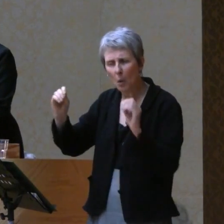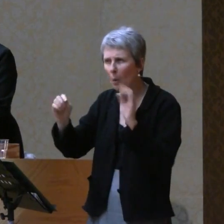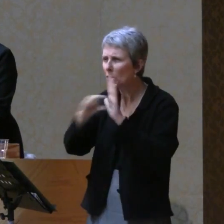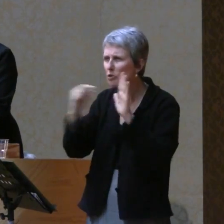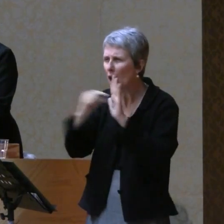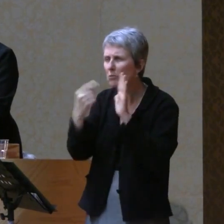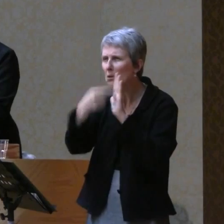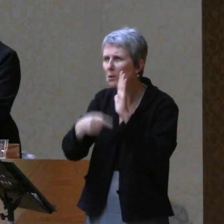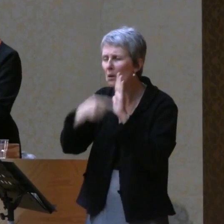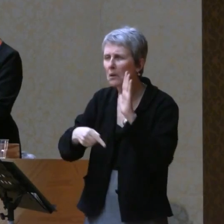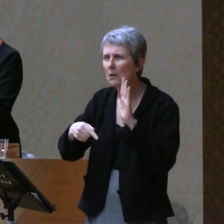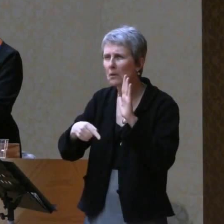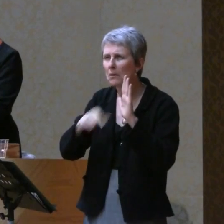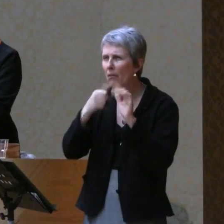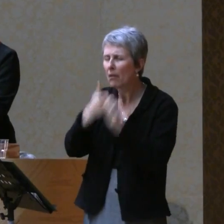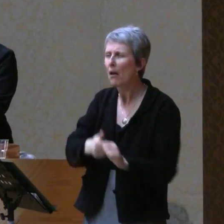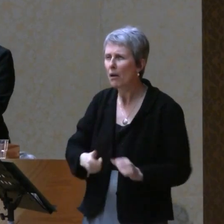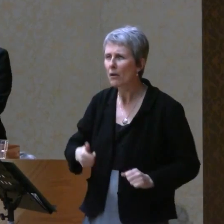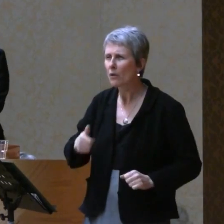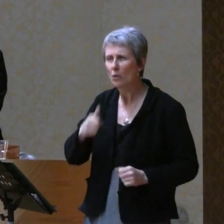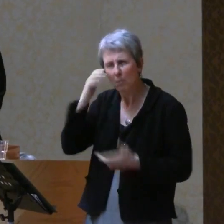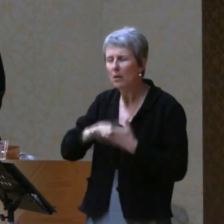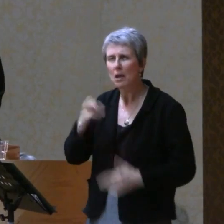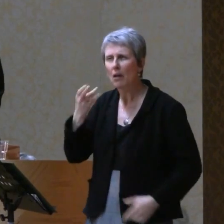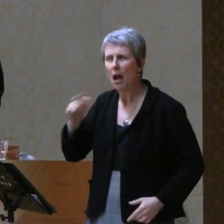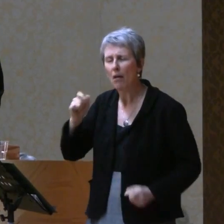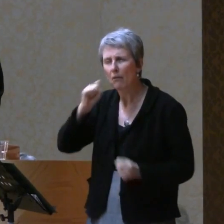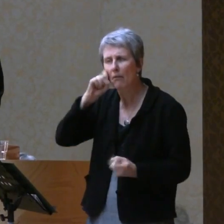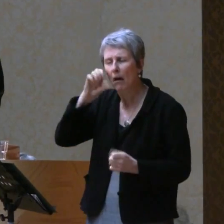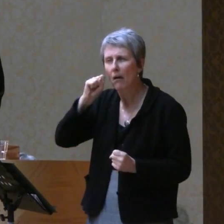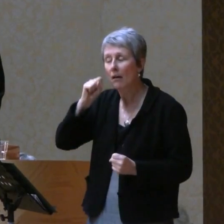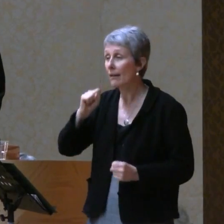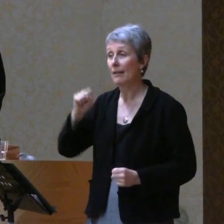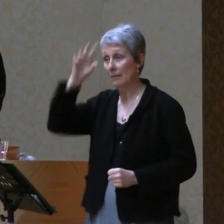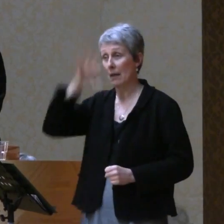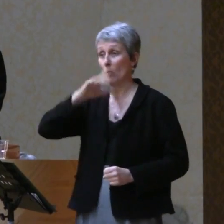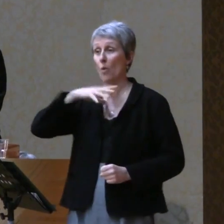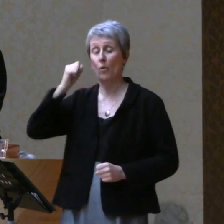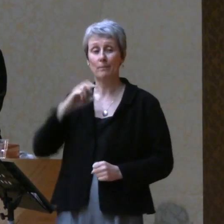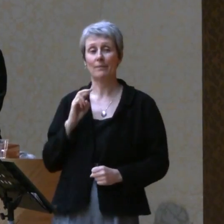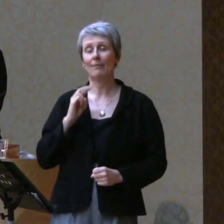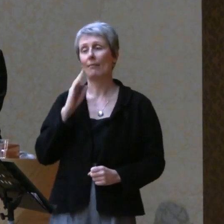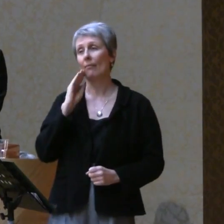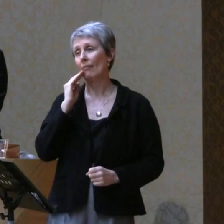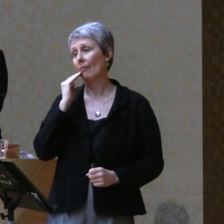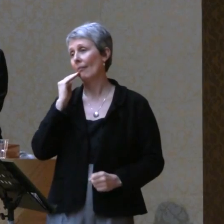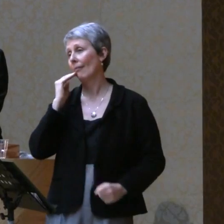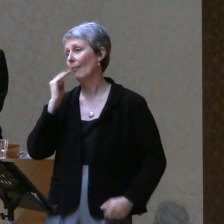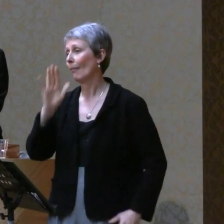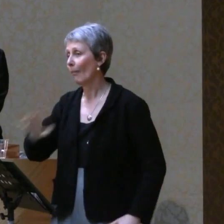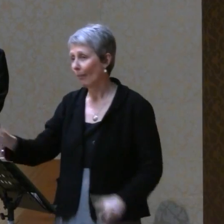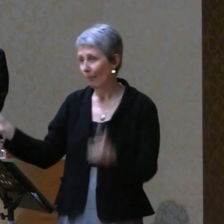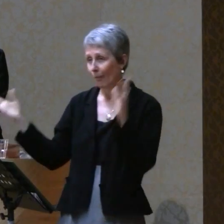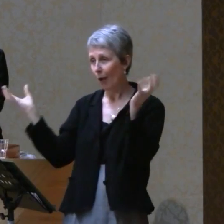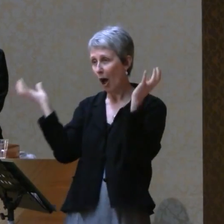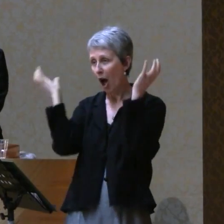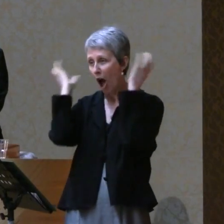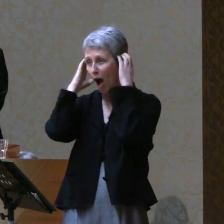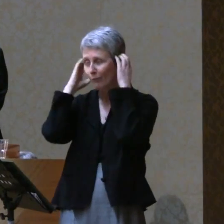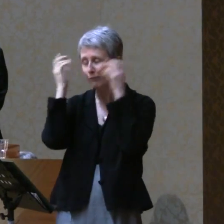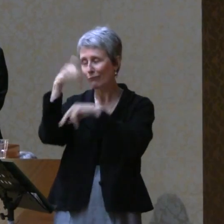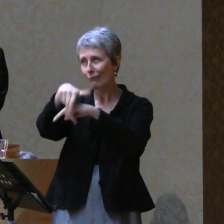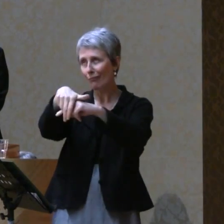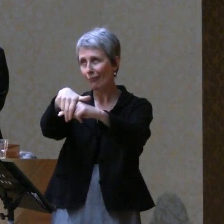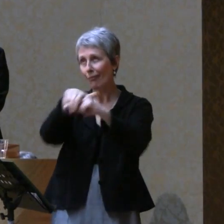You don't believe in hell? The older man smiled to himself as he put his headphones on over his ears.